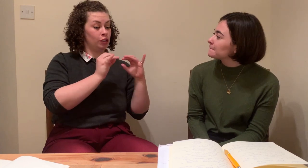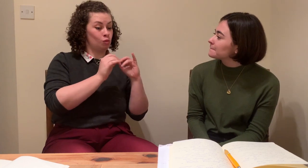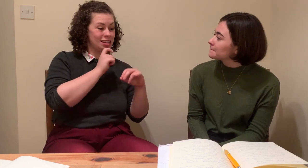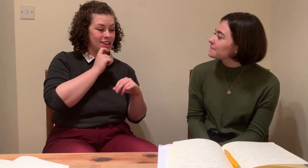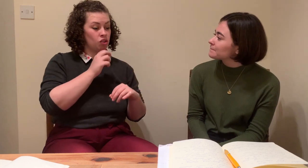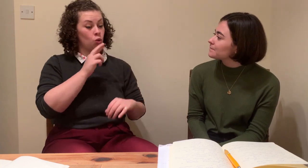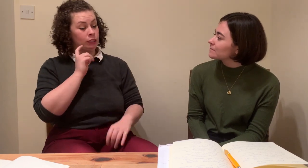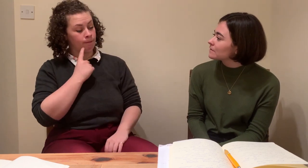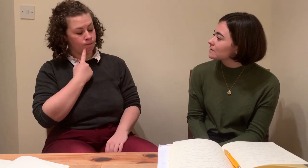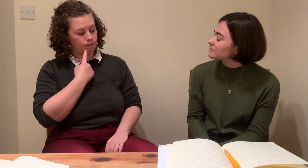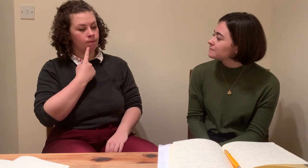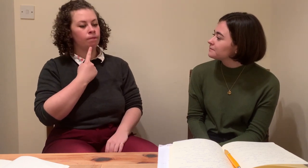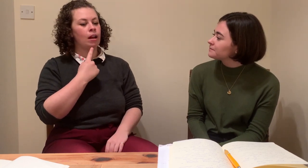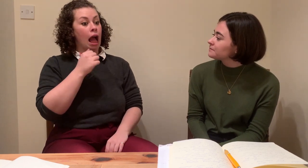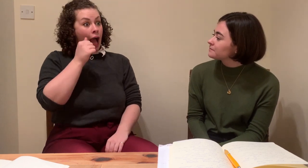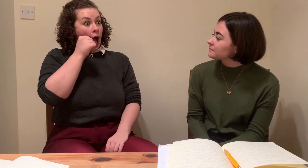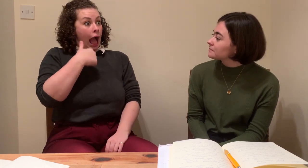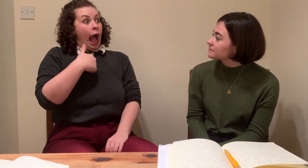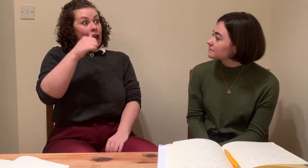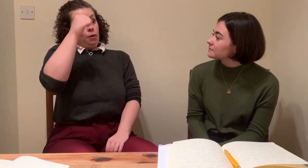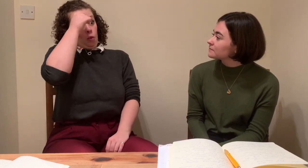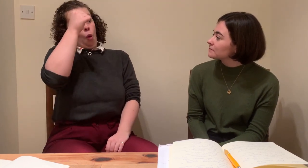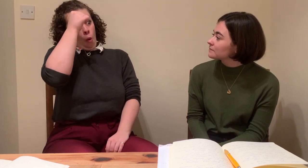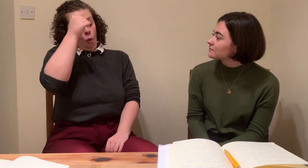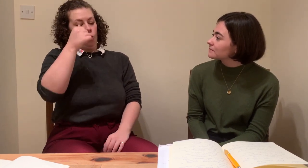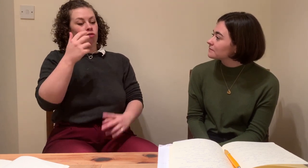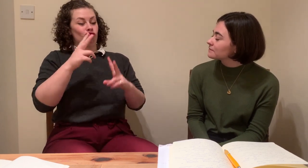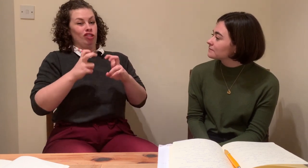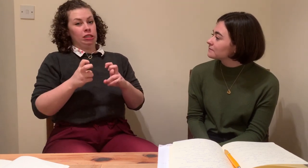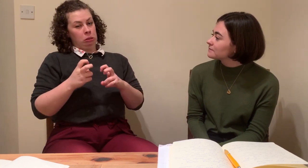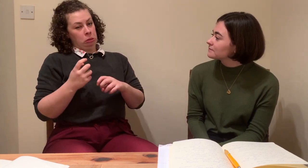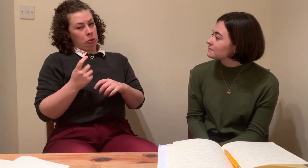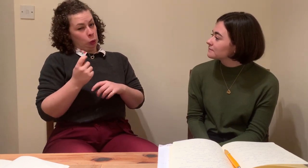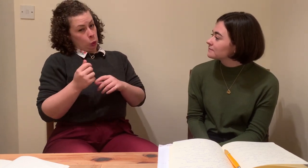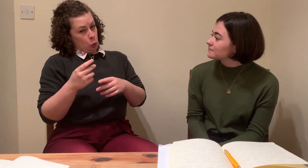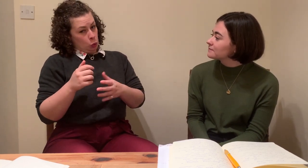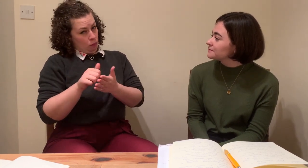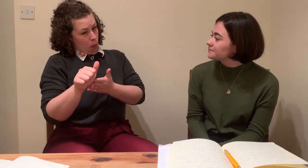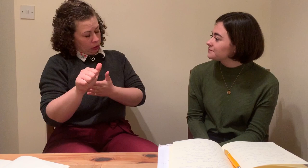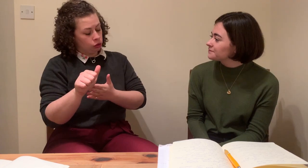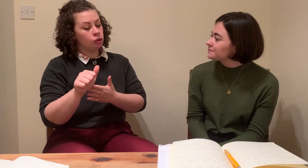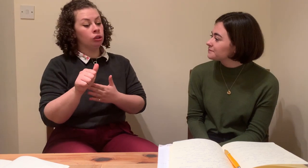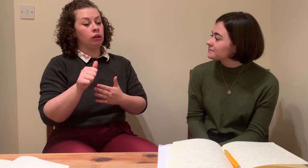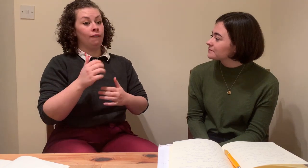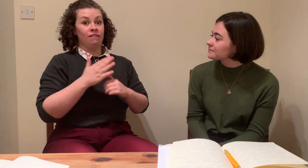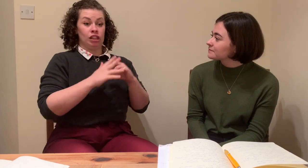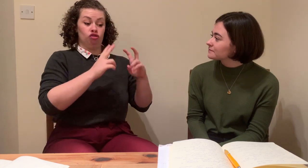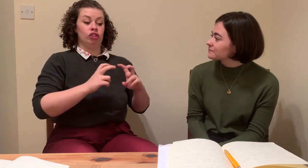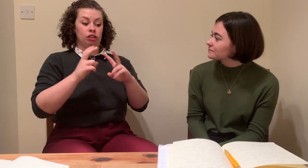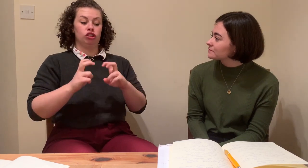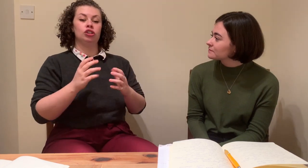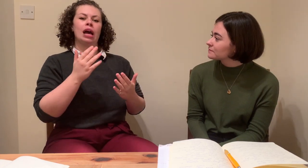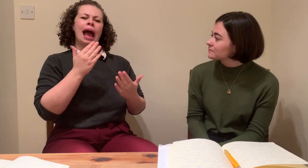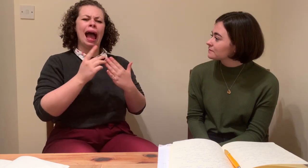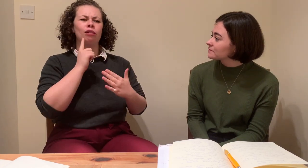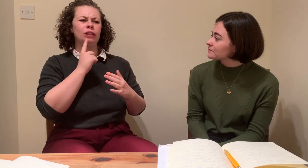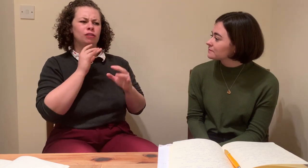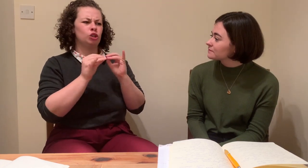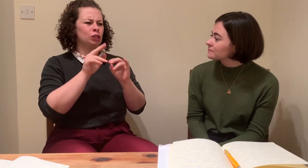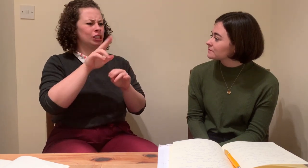think you have to be self-aware around situations about the ability. Do I have the ability to do this job? Am I best for this job or